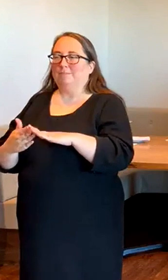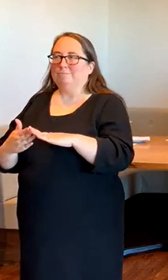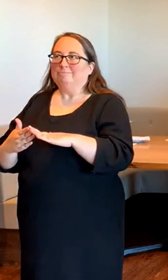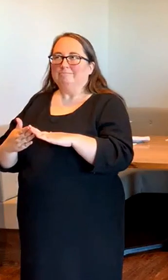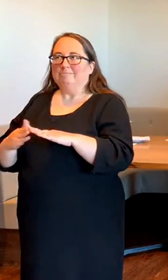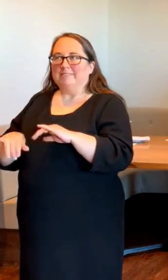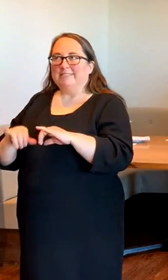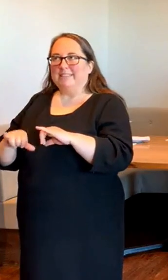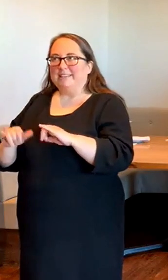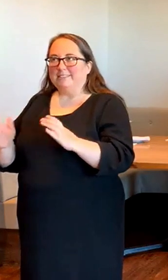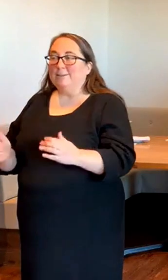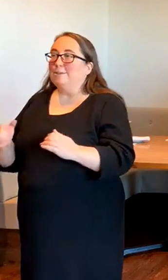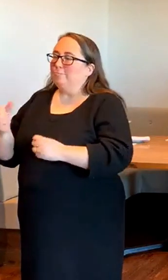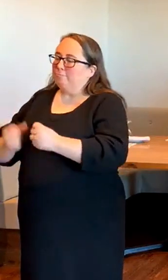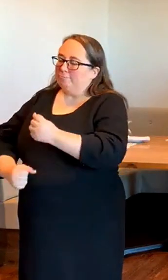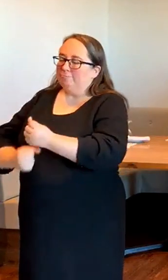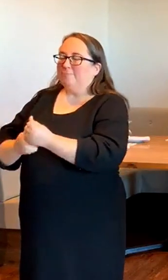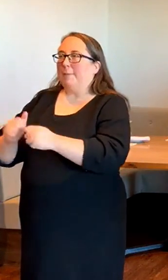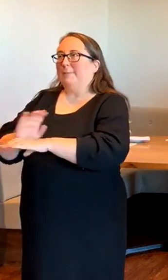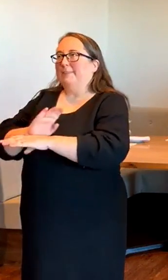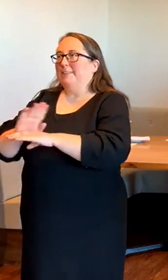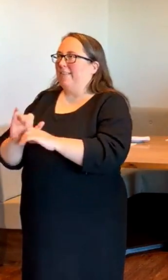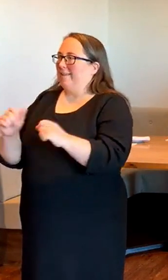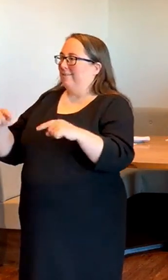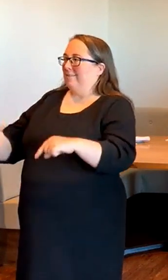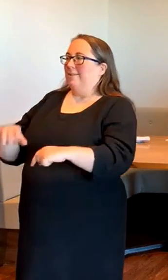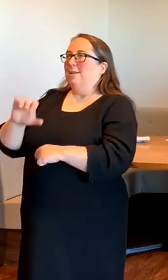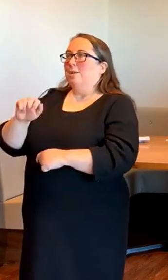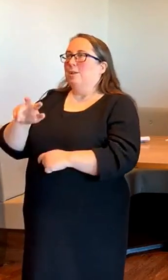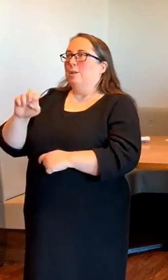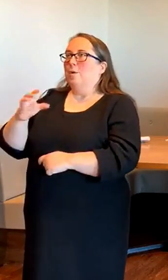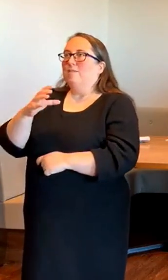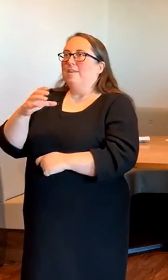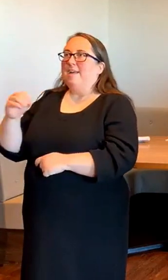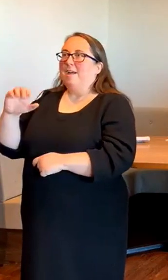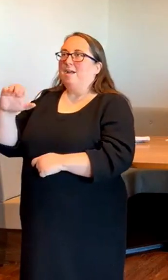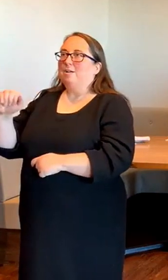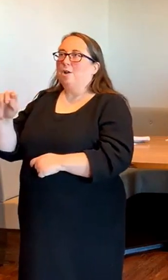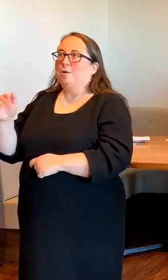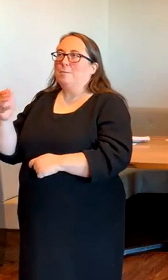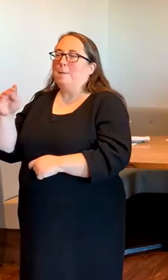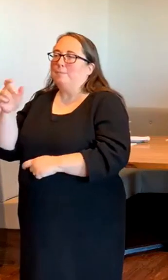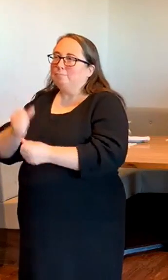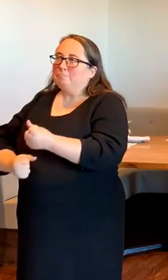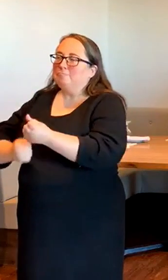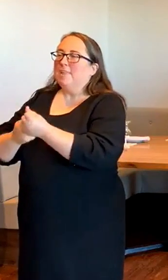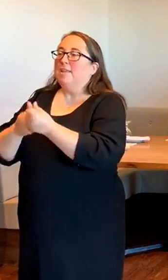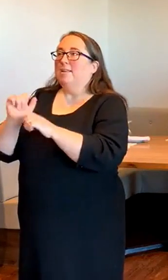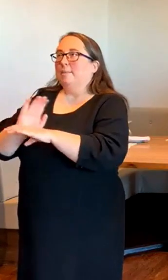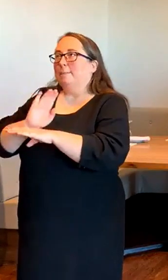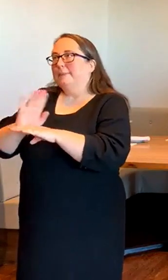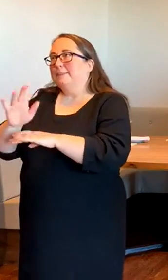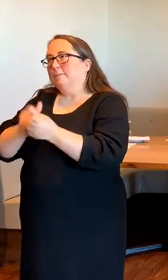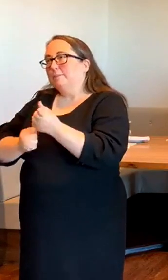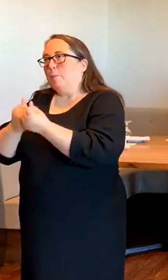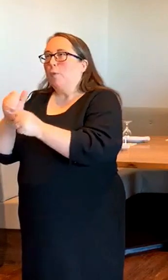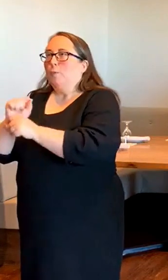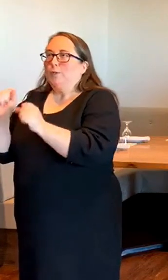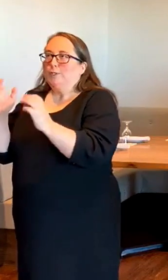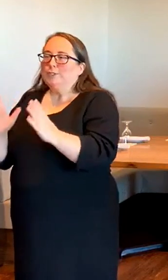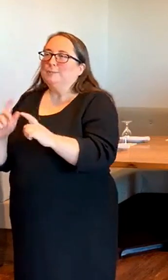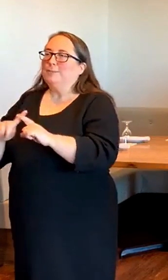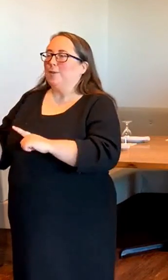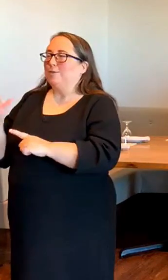community. So supporting businesses like Clove and Cardamom not only support the business, support the workers,